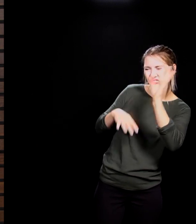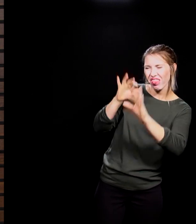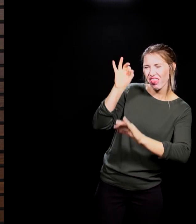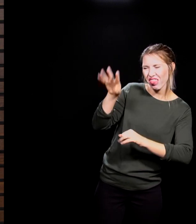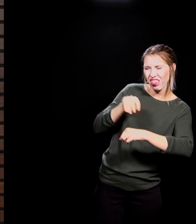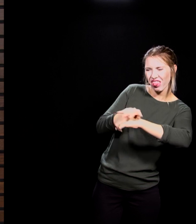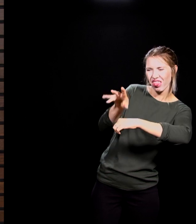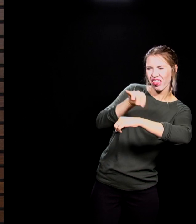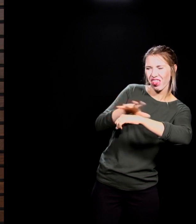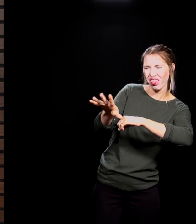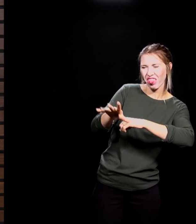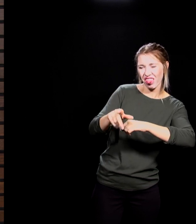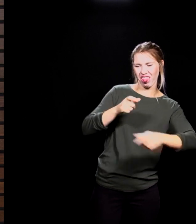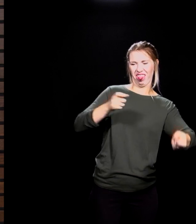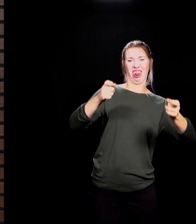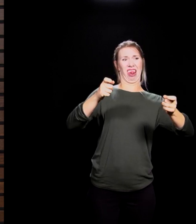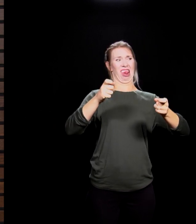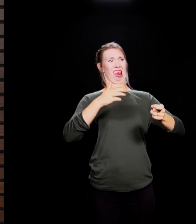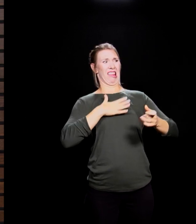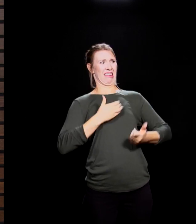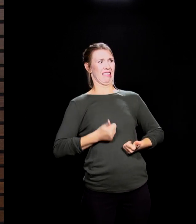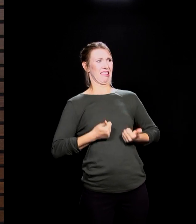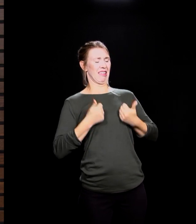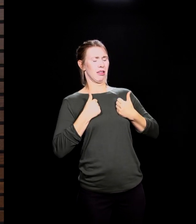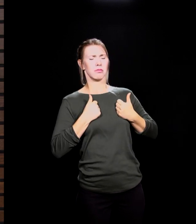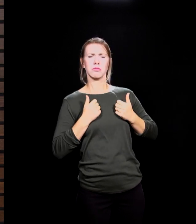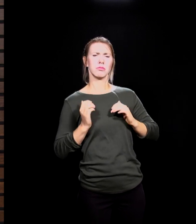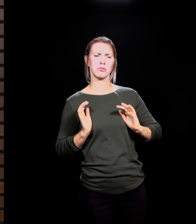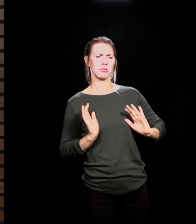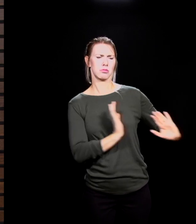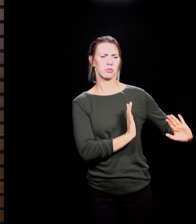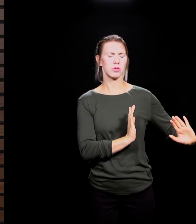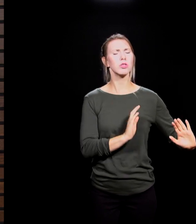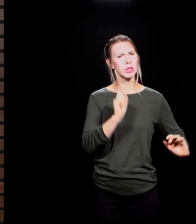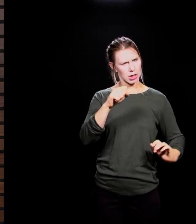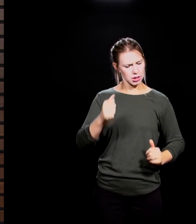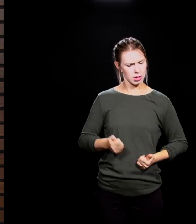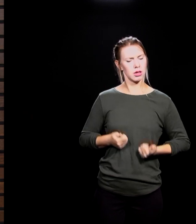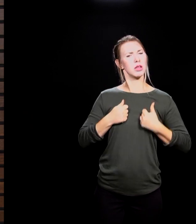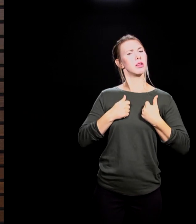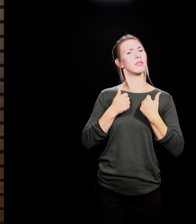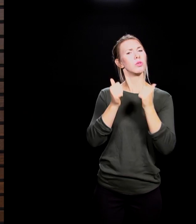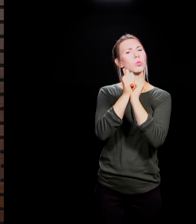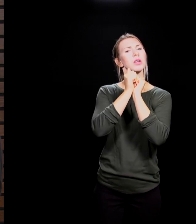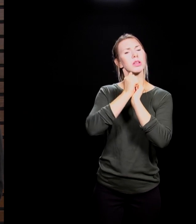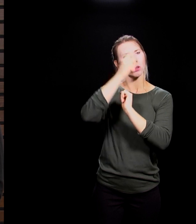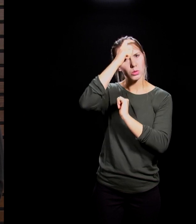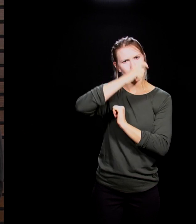While we choose wisdom, we don't have to let the effects of a defeated enemy reign in our lives today.